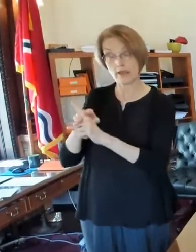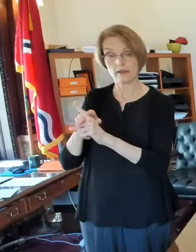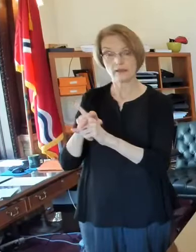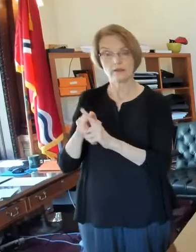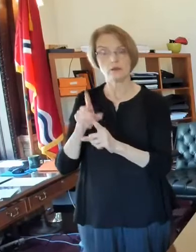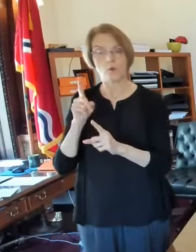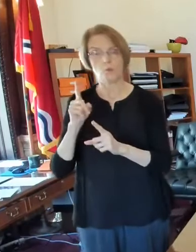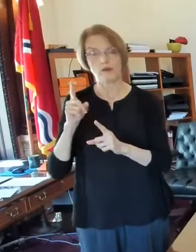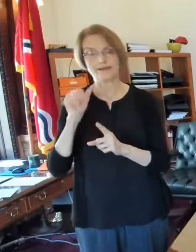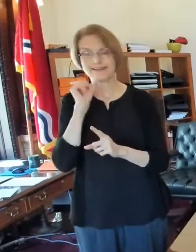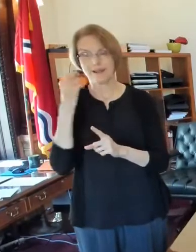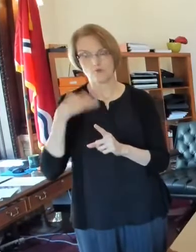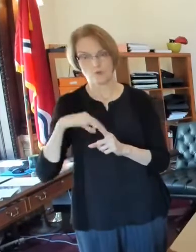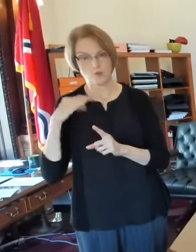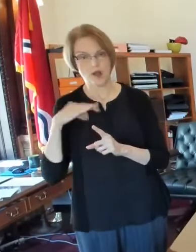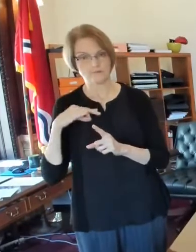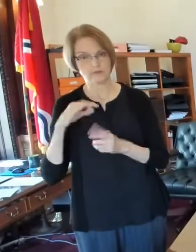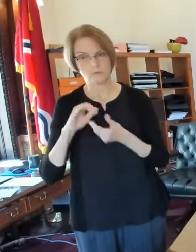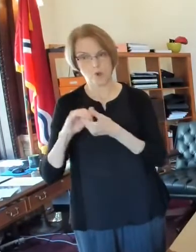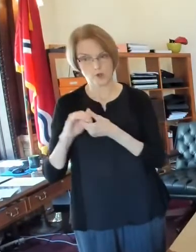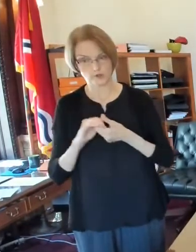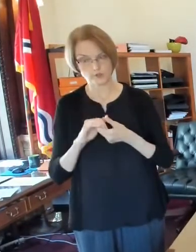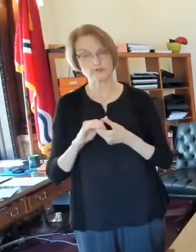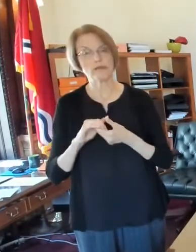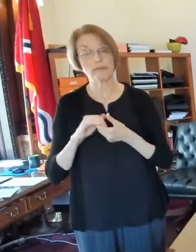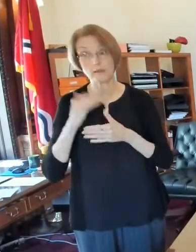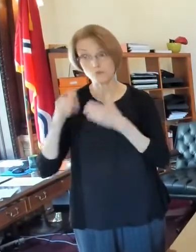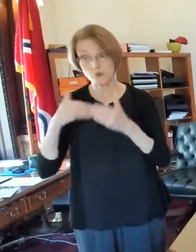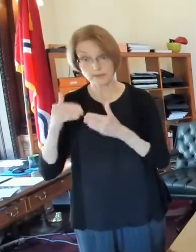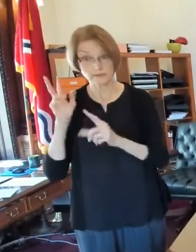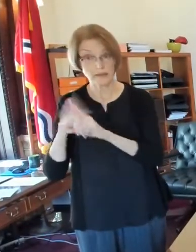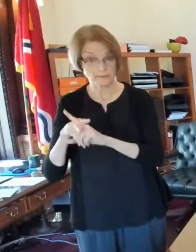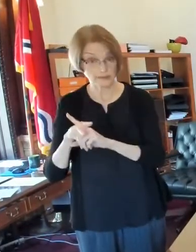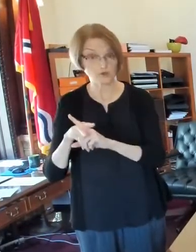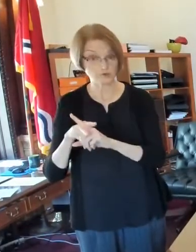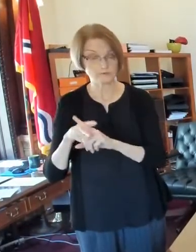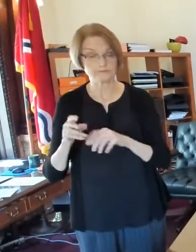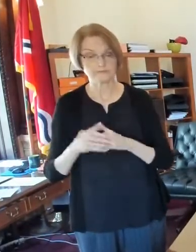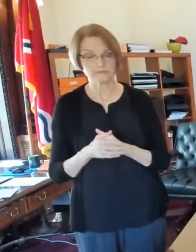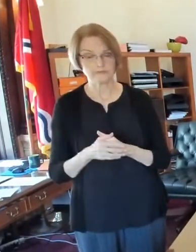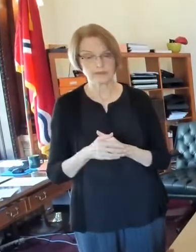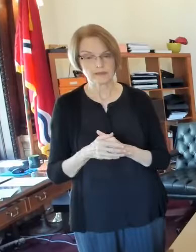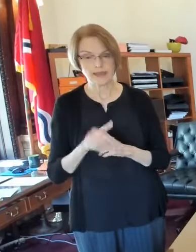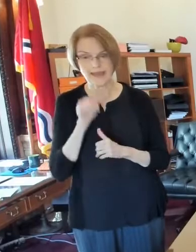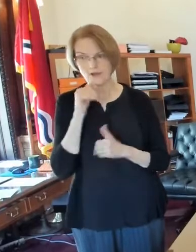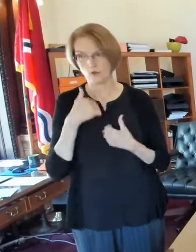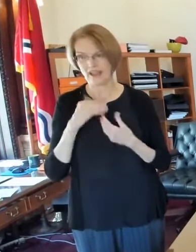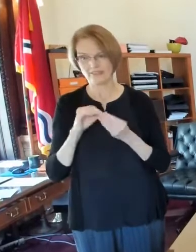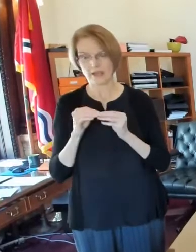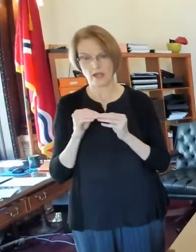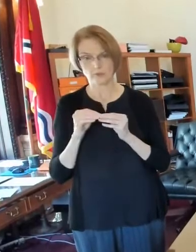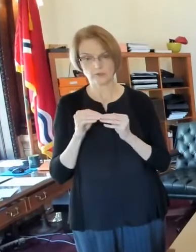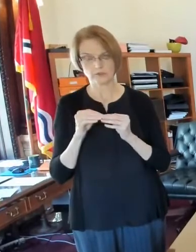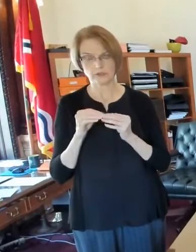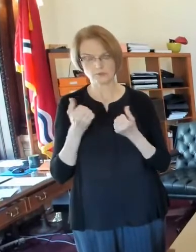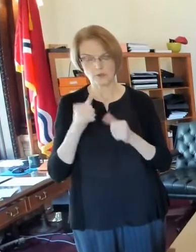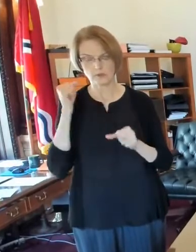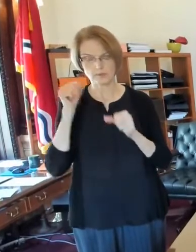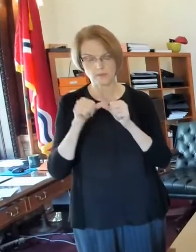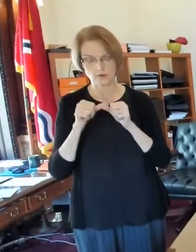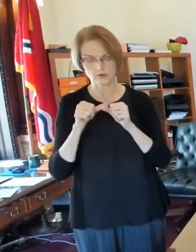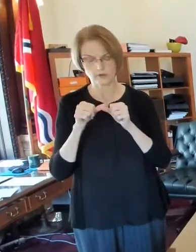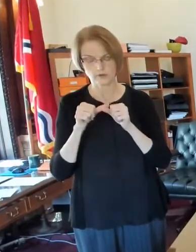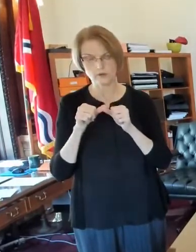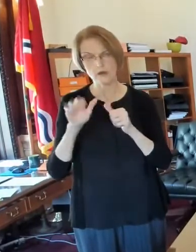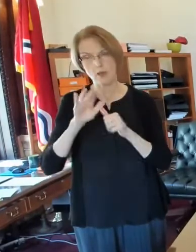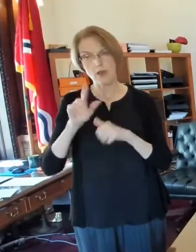for profit partners are processing those applications. We have, um, I don't have the numbers right here, but I'm going to go from memory about